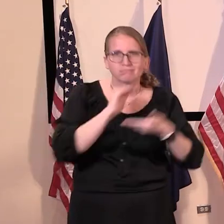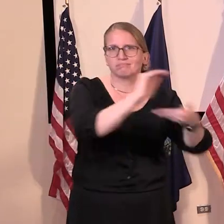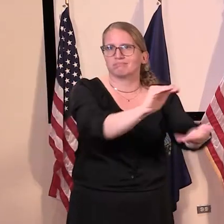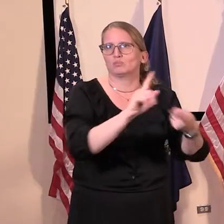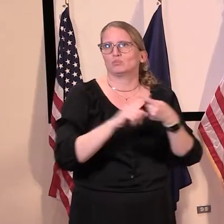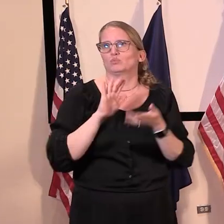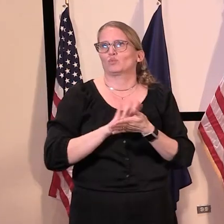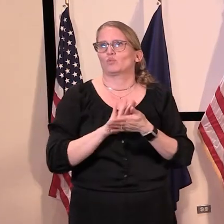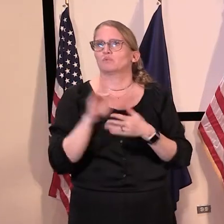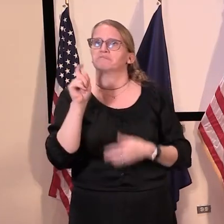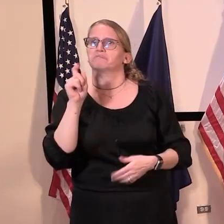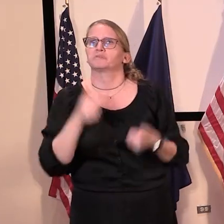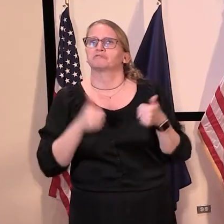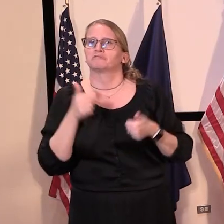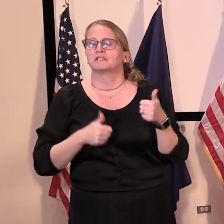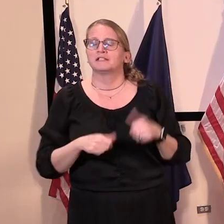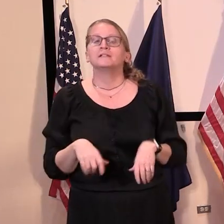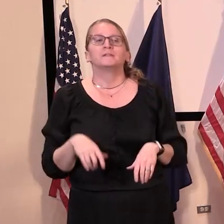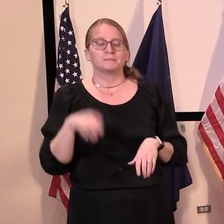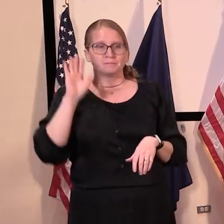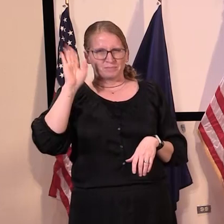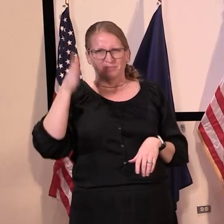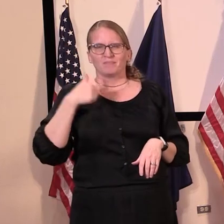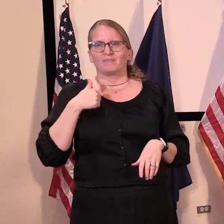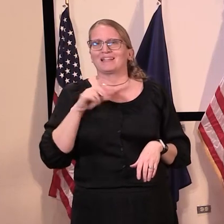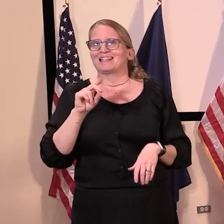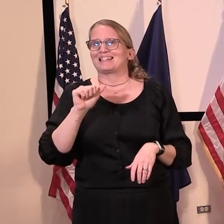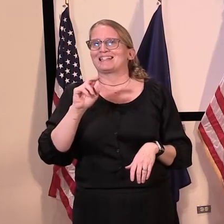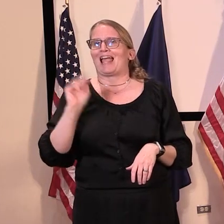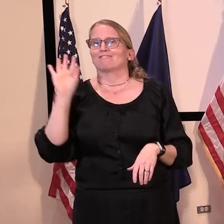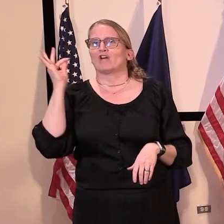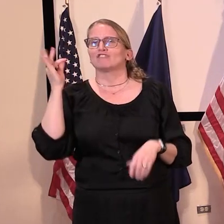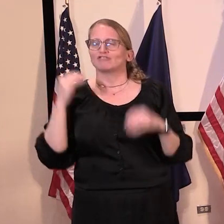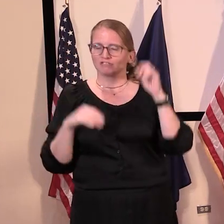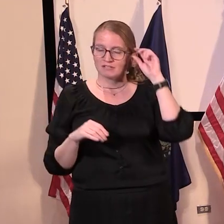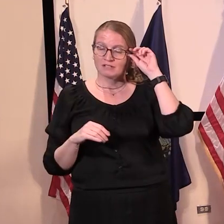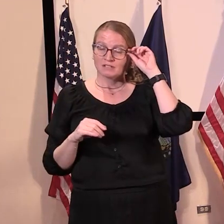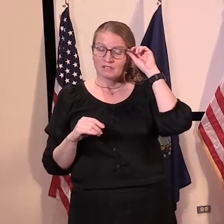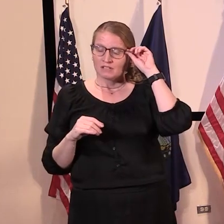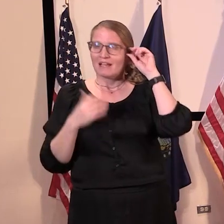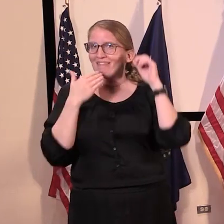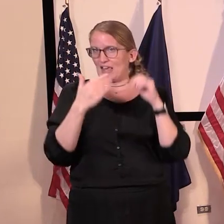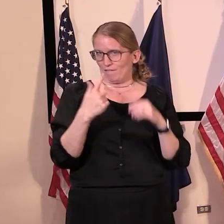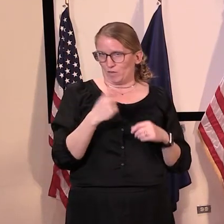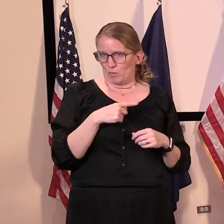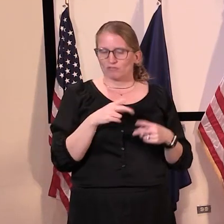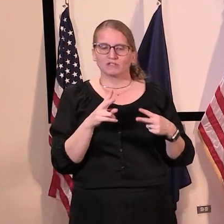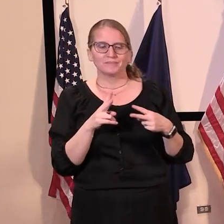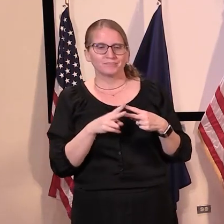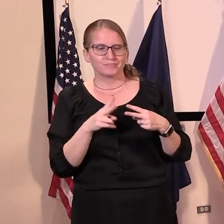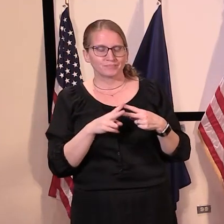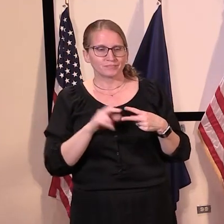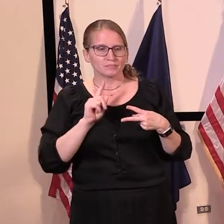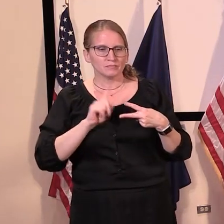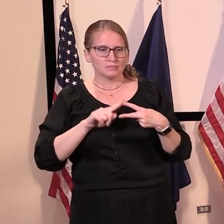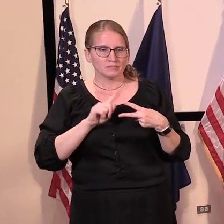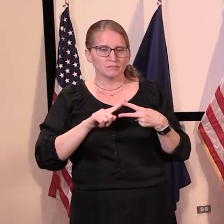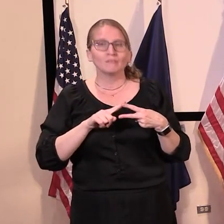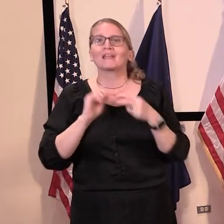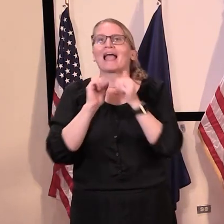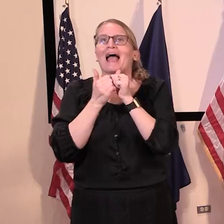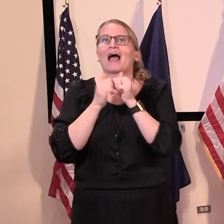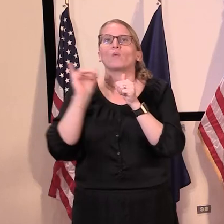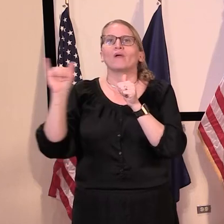Hi, good morning. Uh, this is Dan French. Um, thank you for the questions. Uh, the first question, uh, was how is the AOE going to be